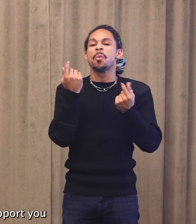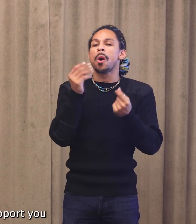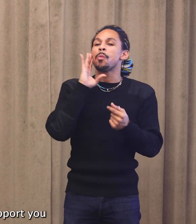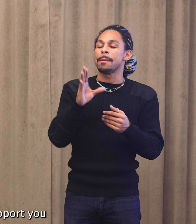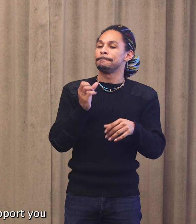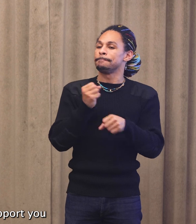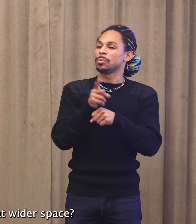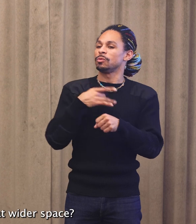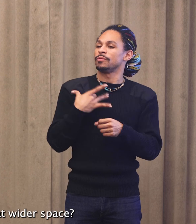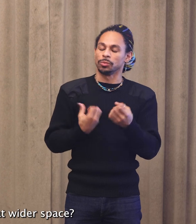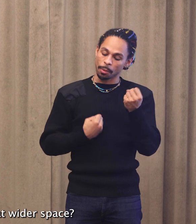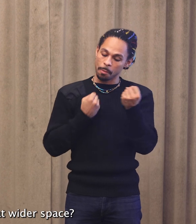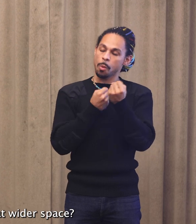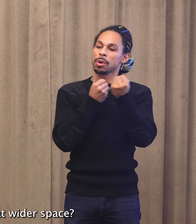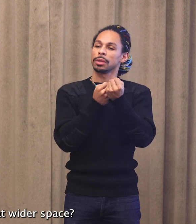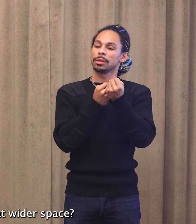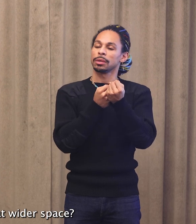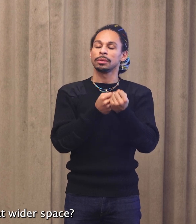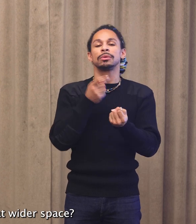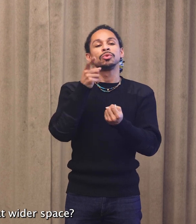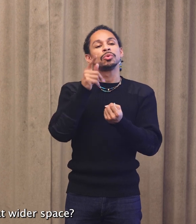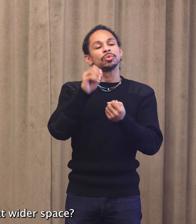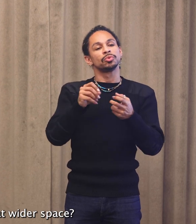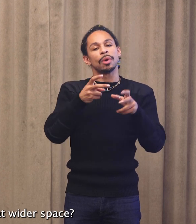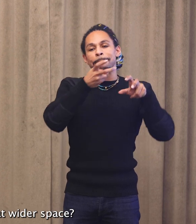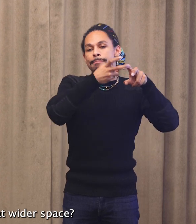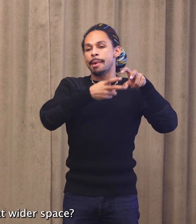support you migrating into that wider space?